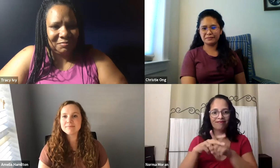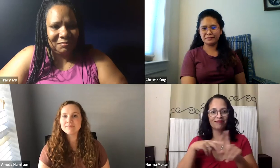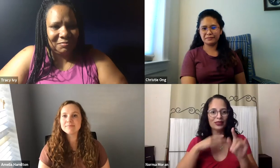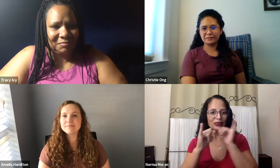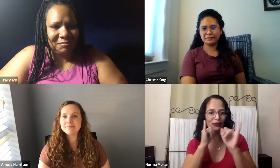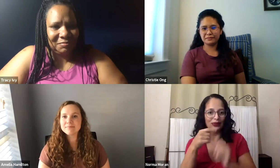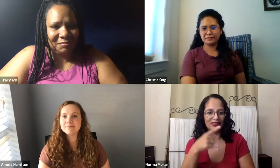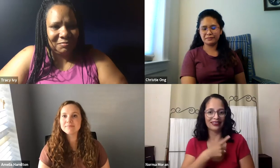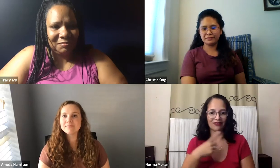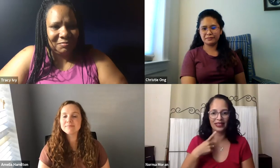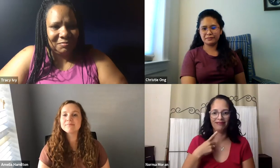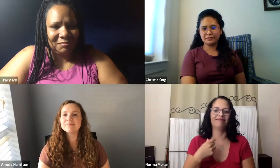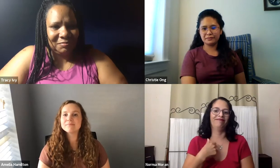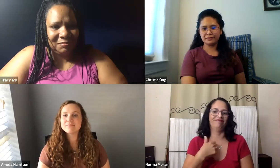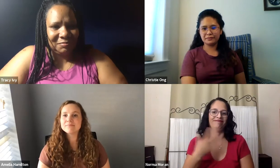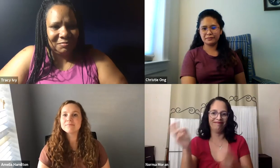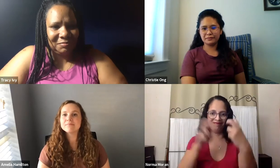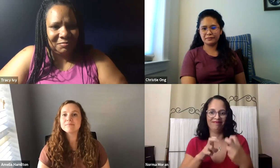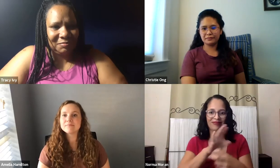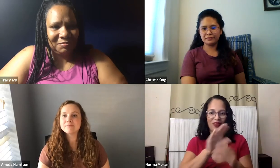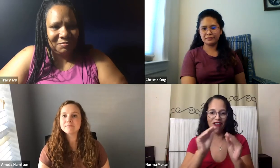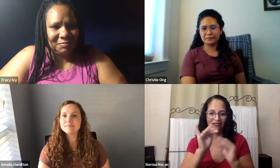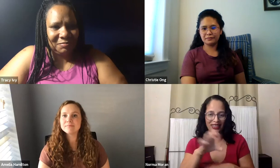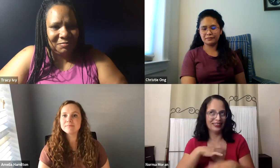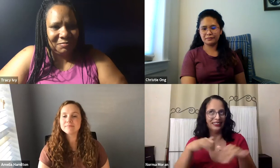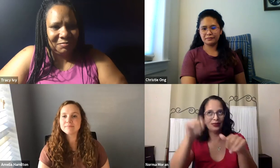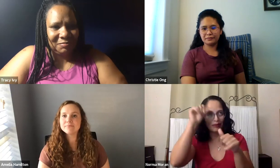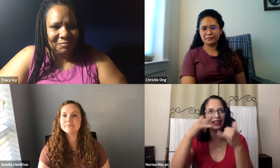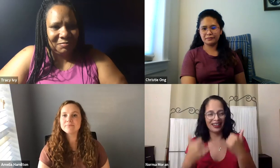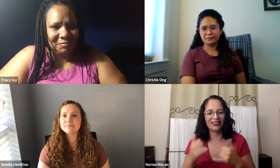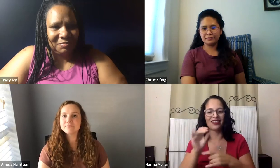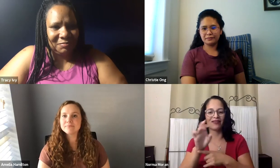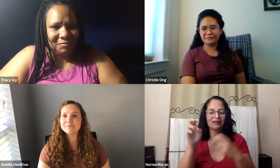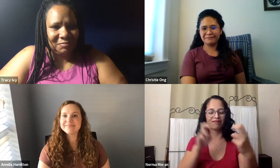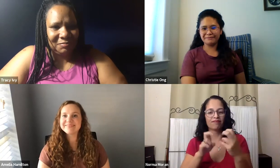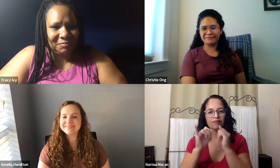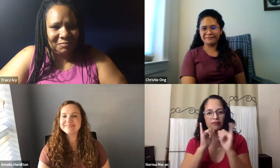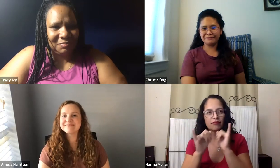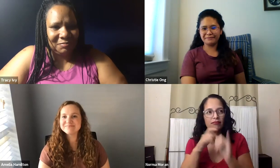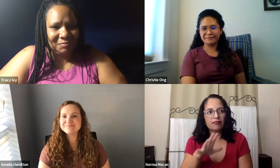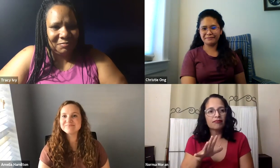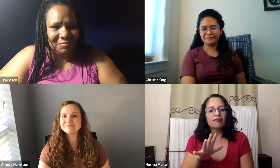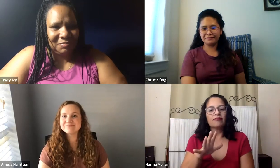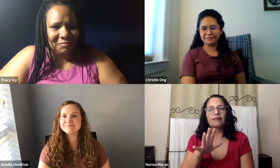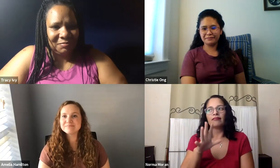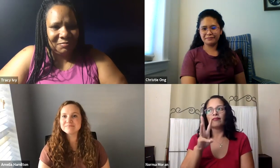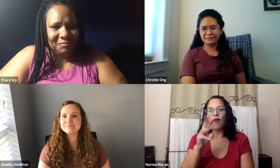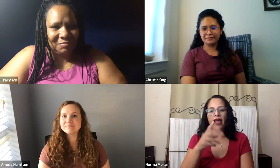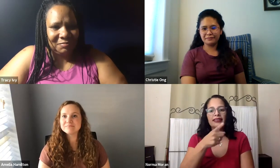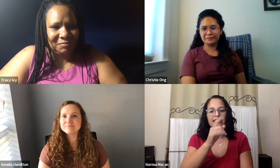Was it called Deaf Eyes? So we ended up interviewing Davila. came and sat down in our office. And I still remember that today. And we were able